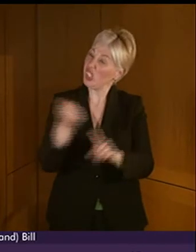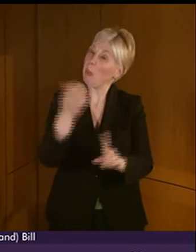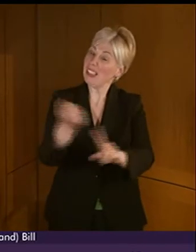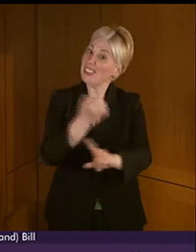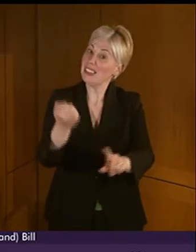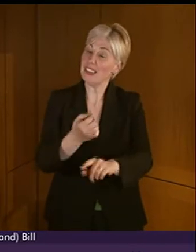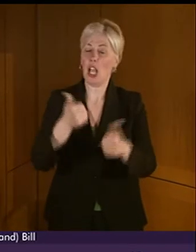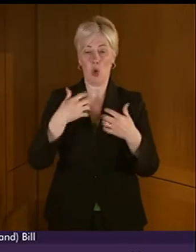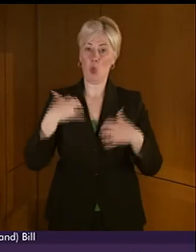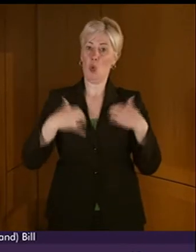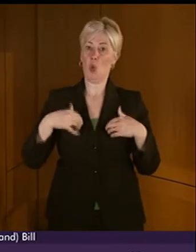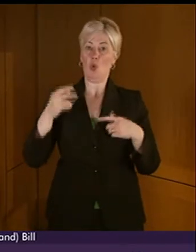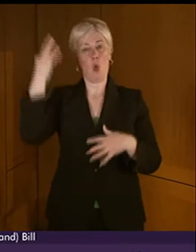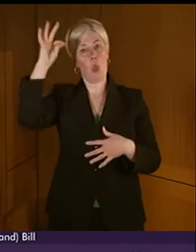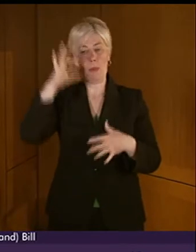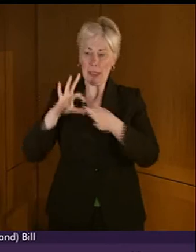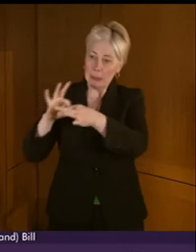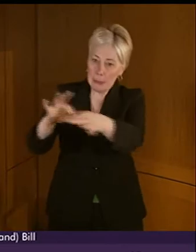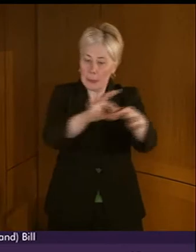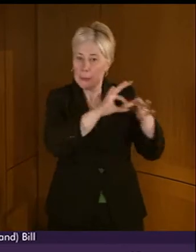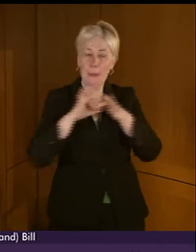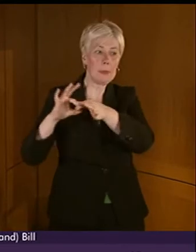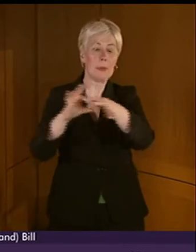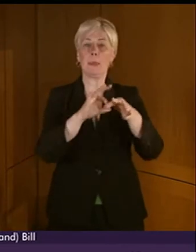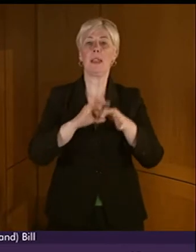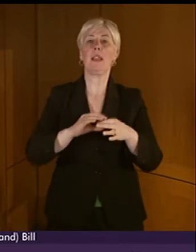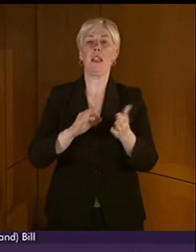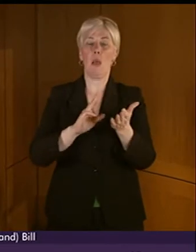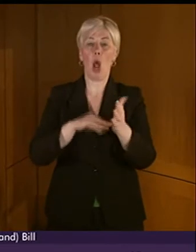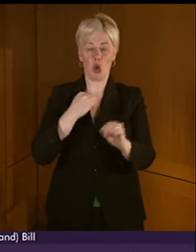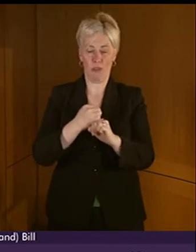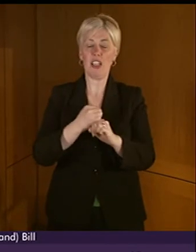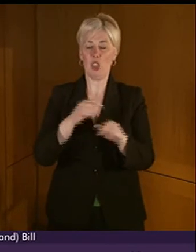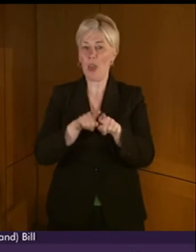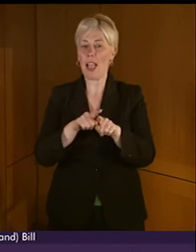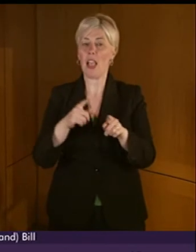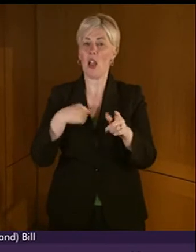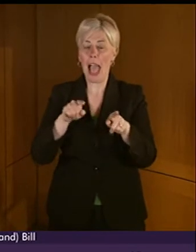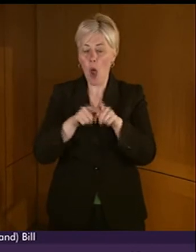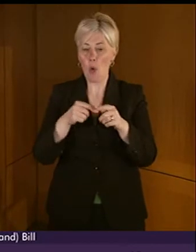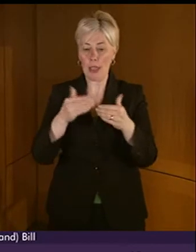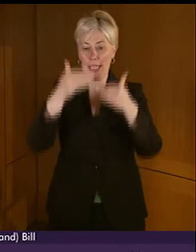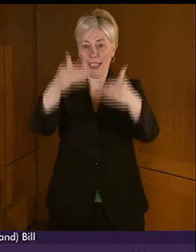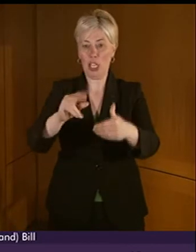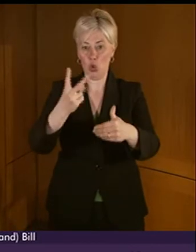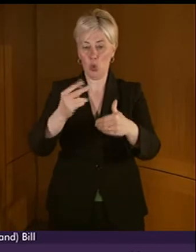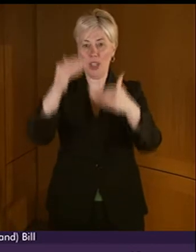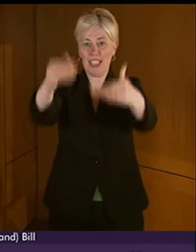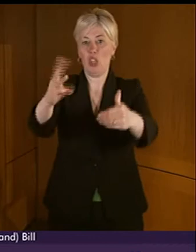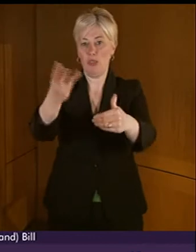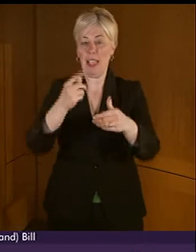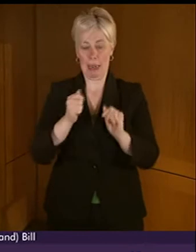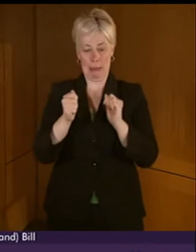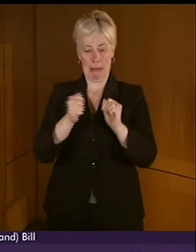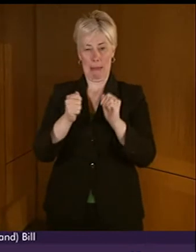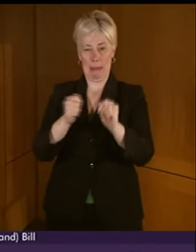with my committee colleagues, with the Minister and, of course, with Mark Griffin himself, to make the improvements necessary at Stage 2 and Stage 3 in